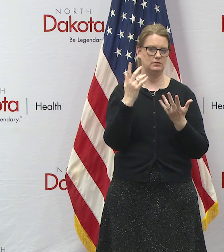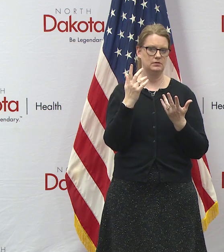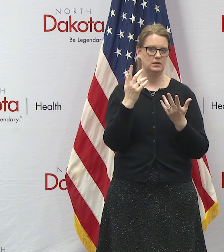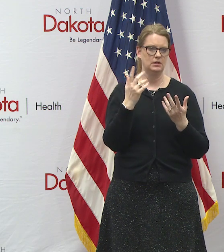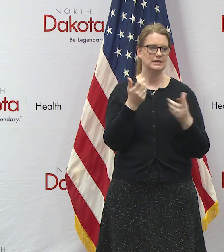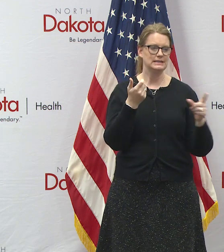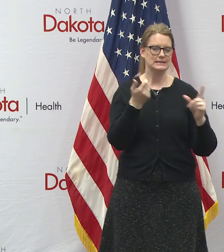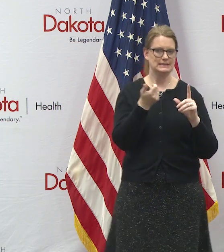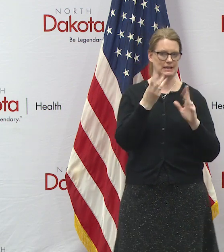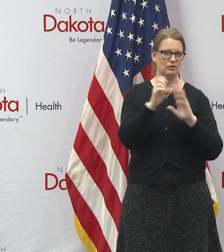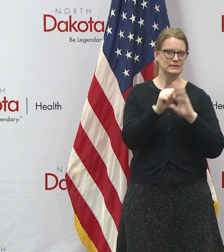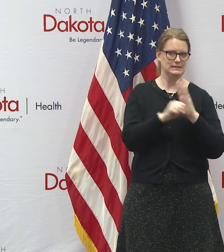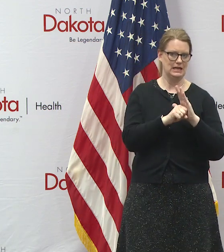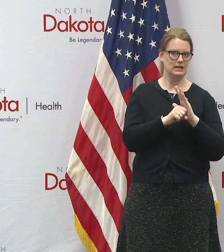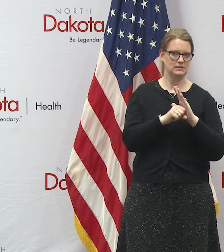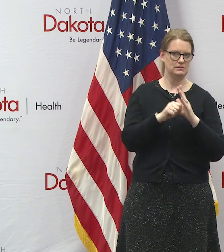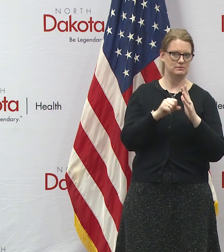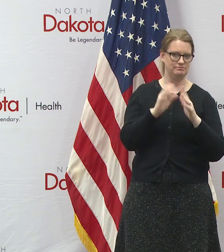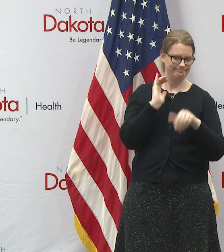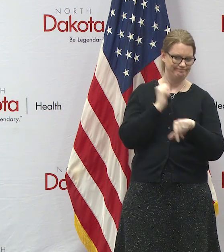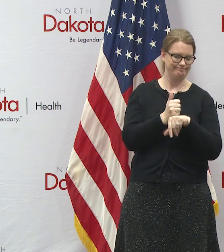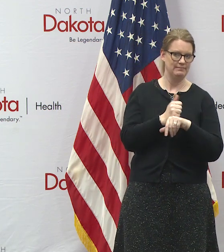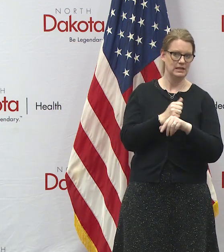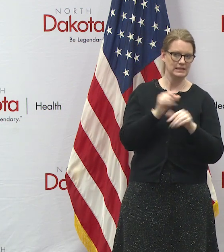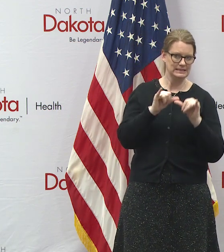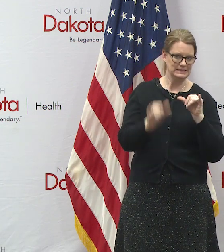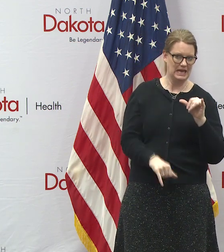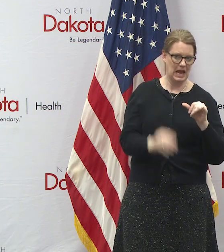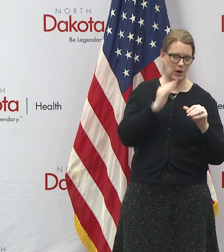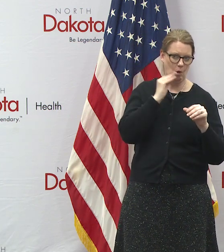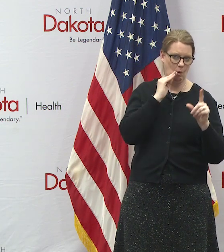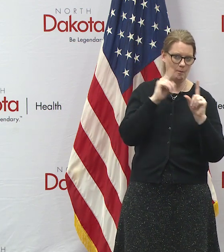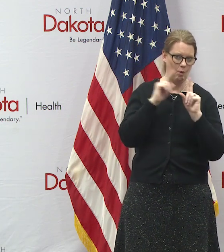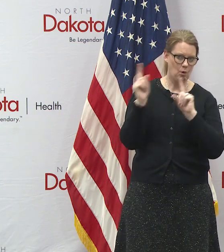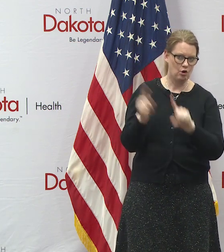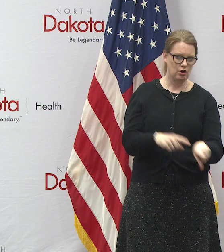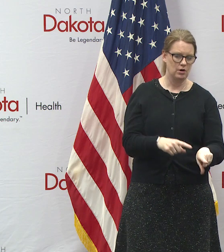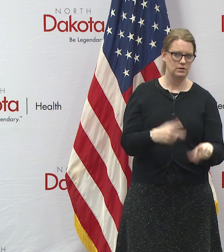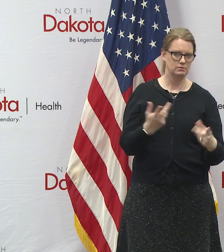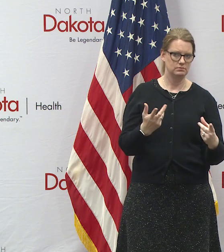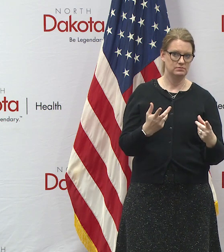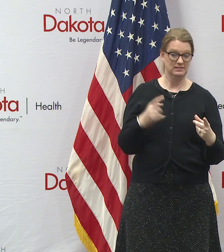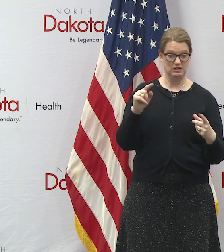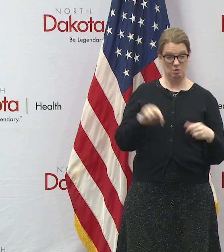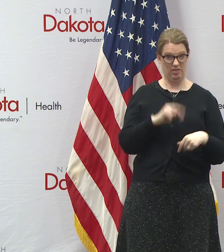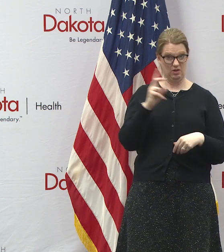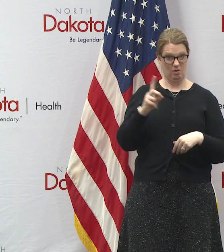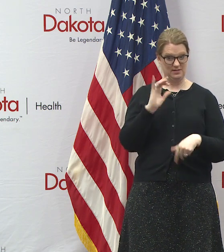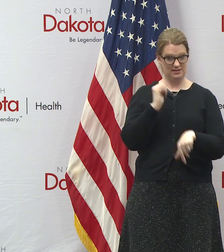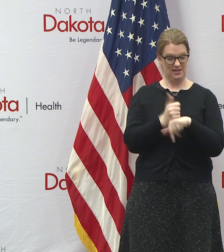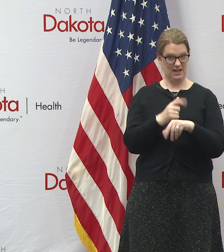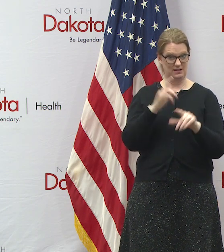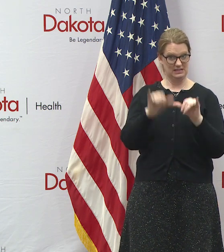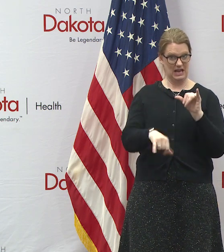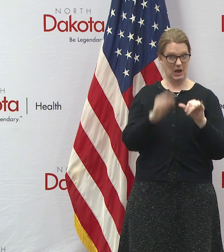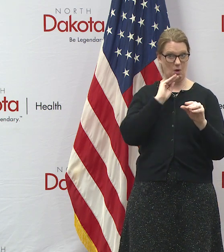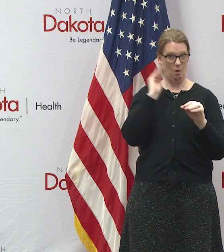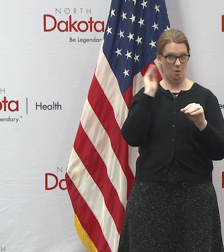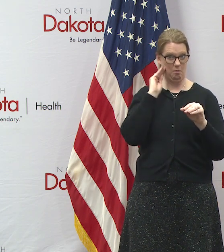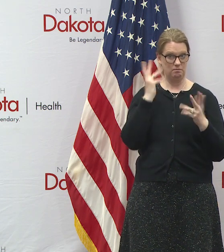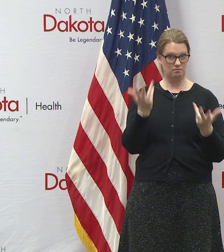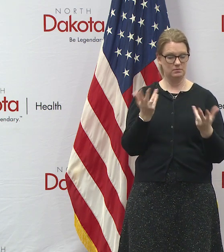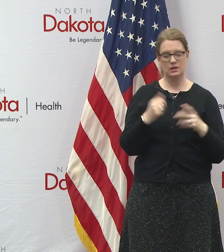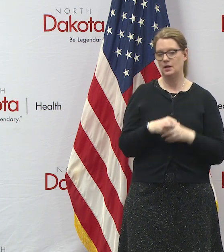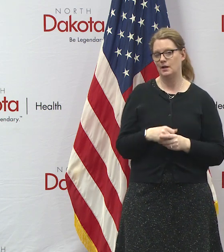you know several states have issued the stay at home warner order and uh what would it take for north dakota to do this as i've said at